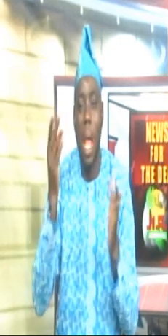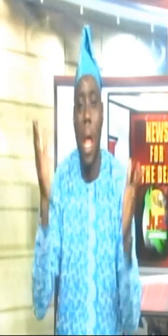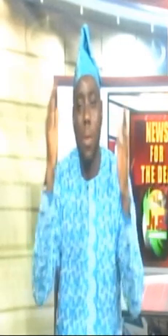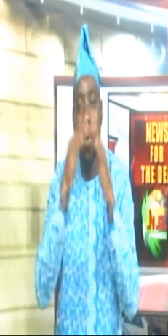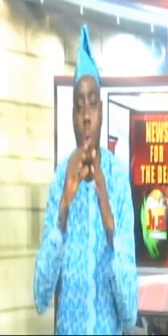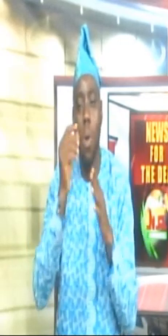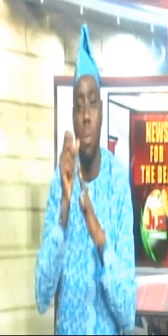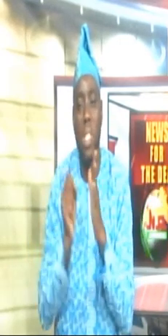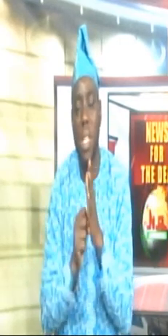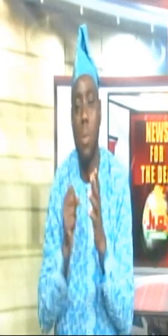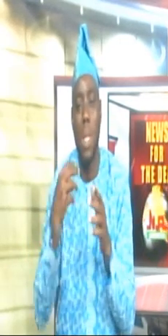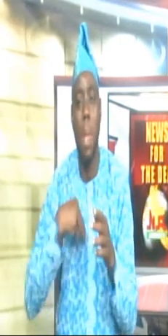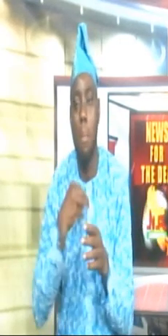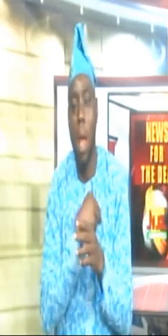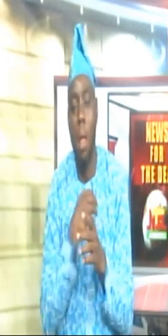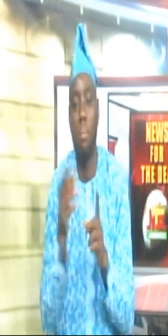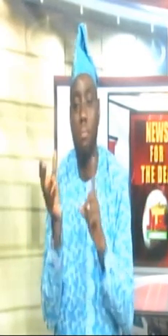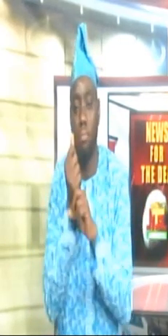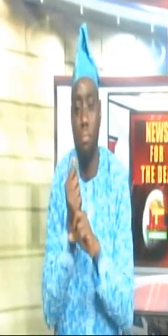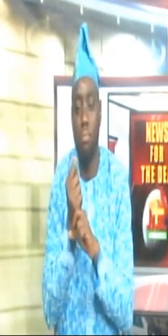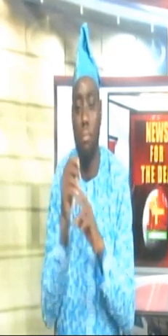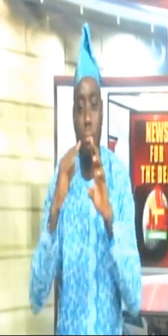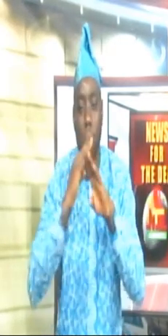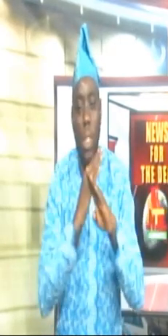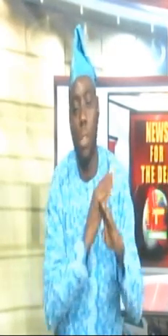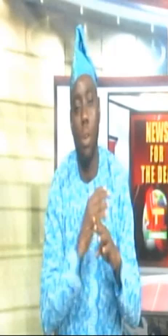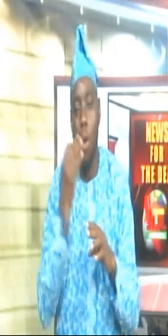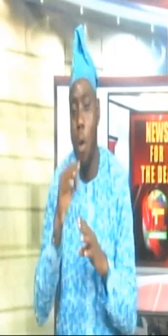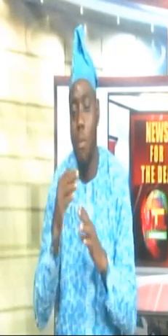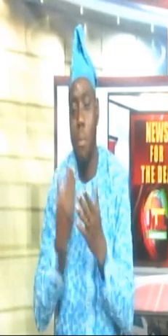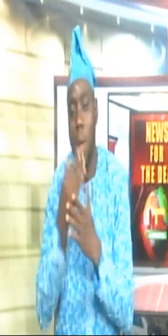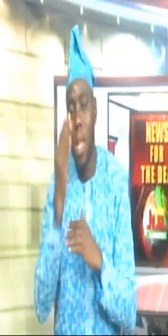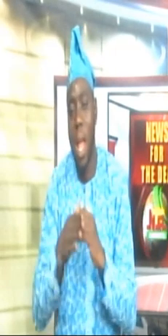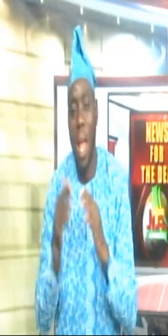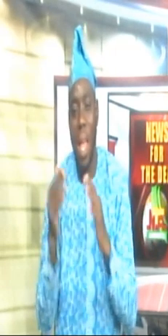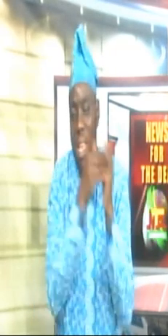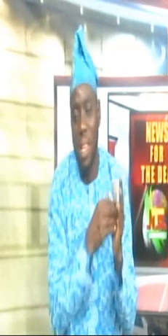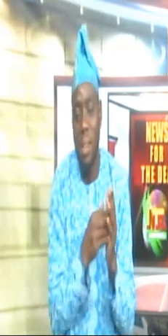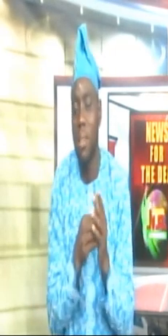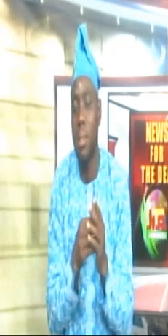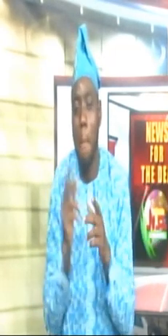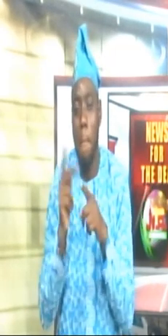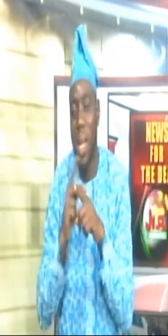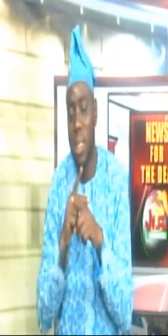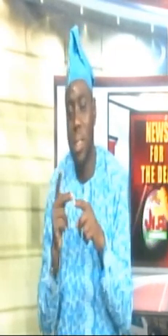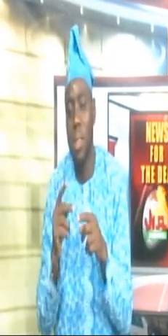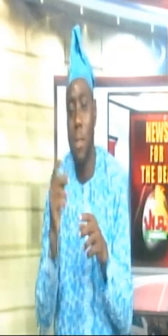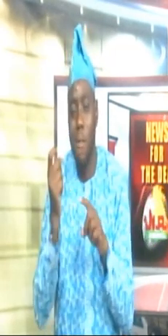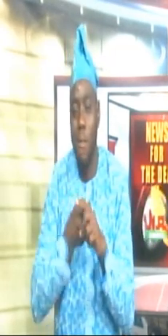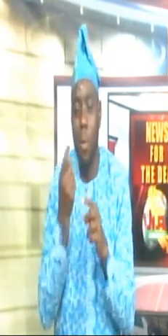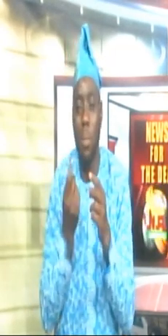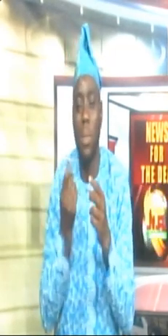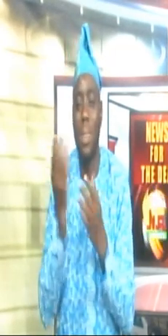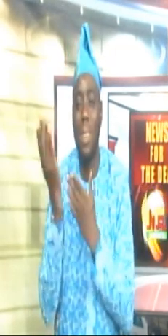members embracing the components of the bill for adequate protection of consumers against harmful and sharp practices from service